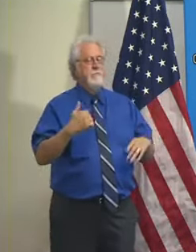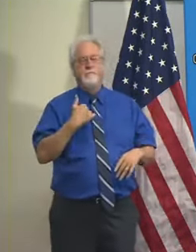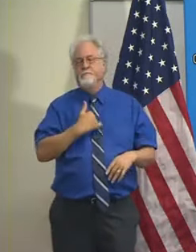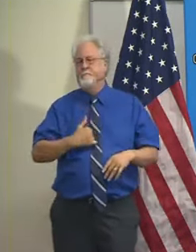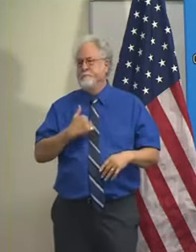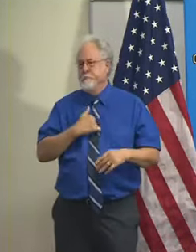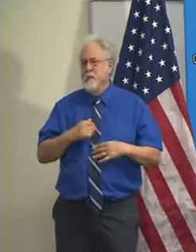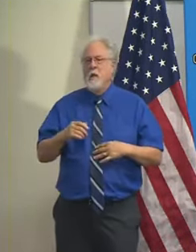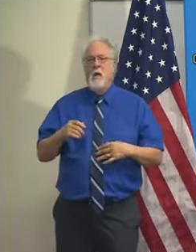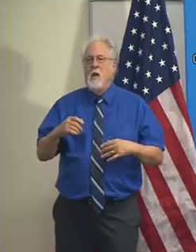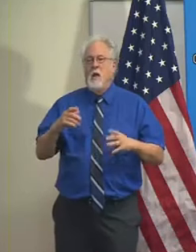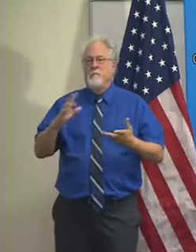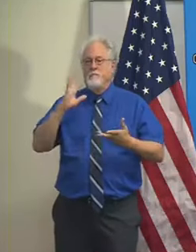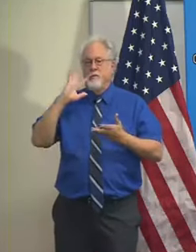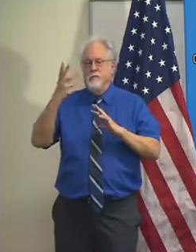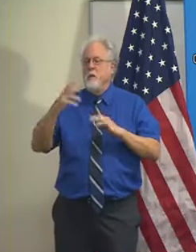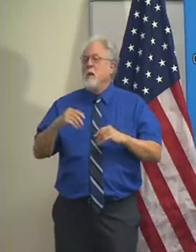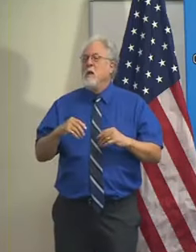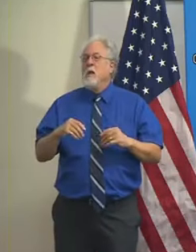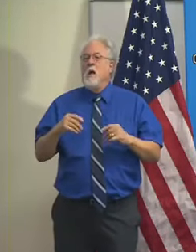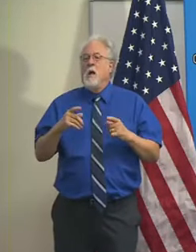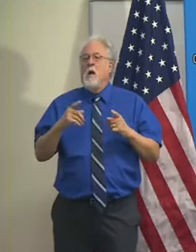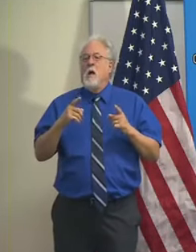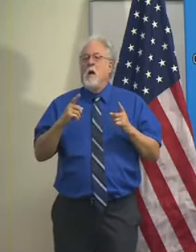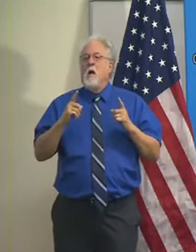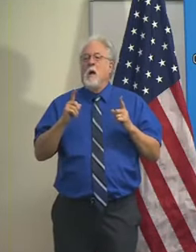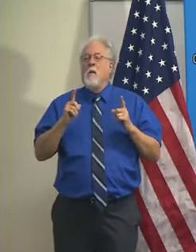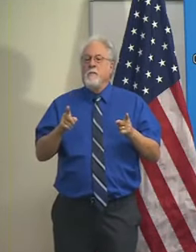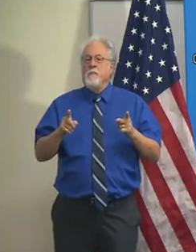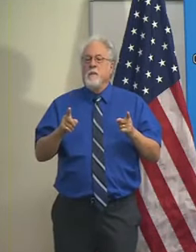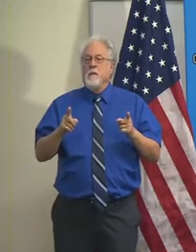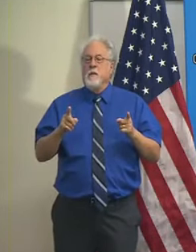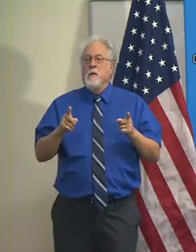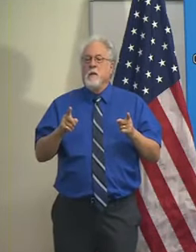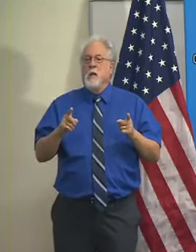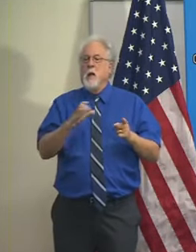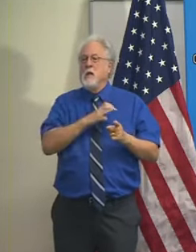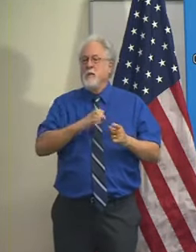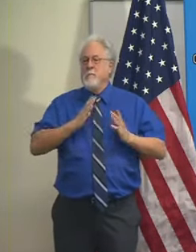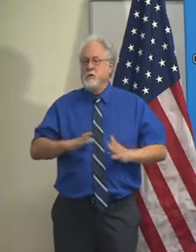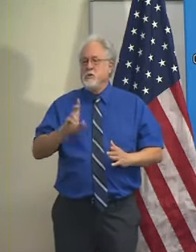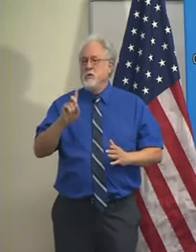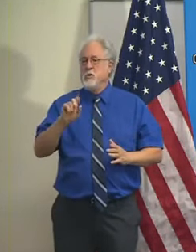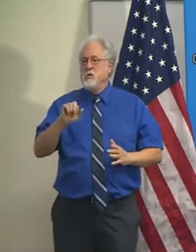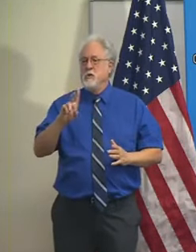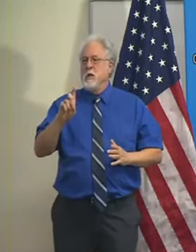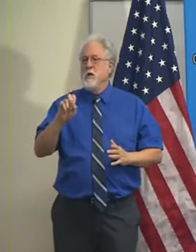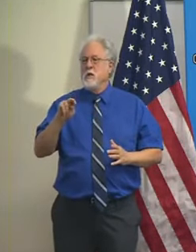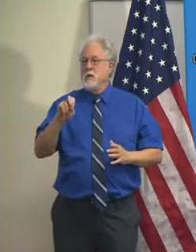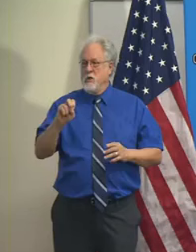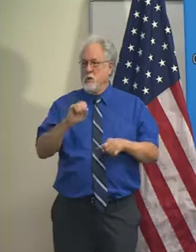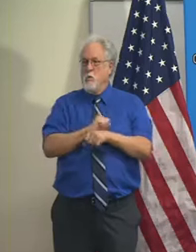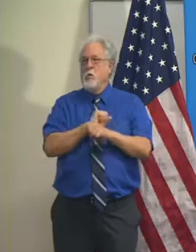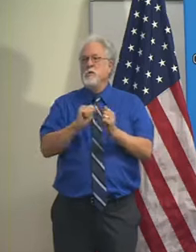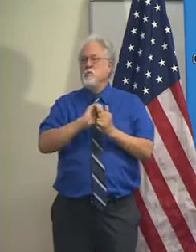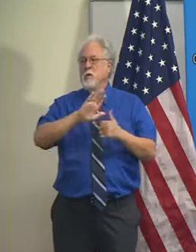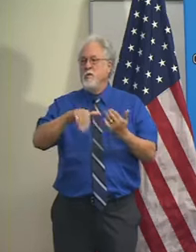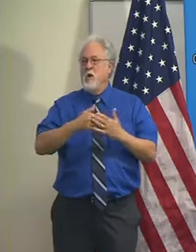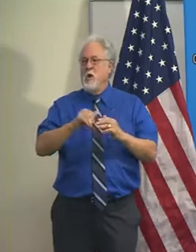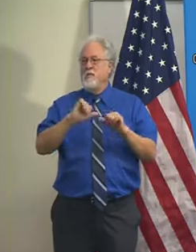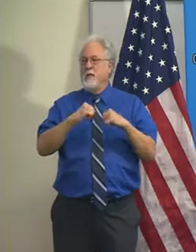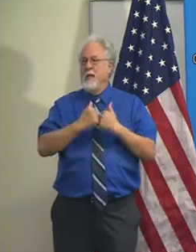sorry. All right. I get the question now. Um, yeah. So, so commissioner Darden works with all the agency heads,